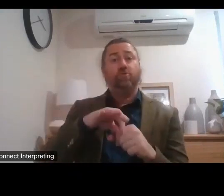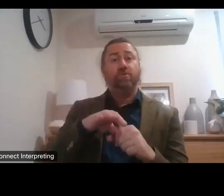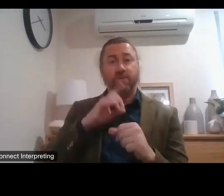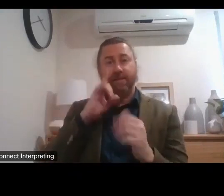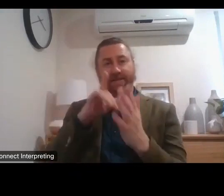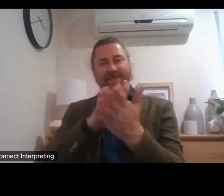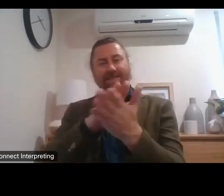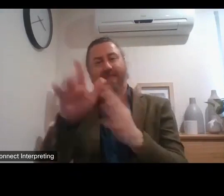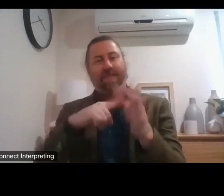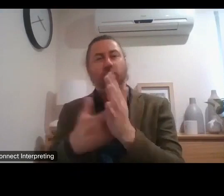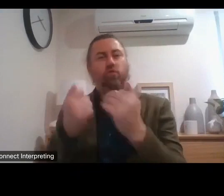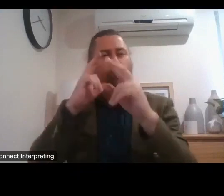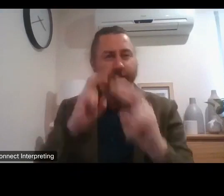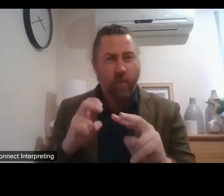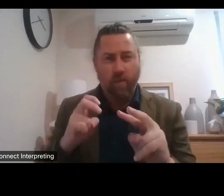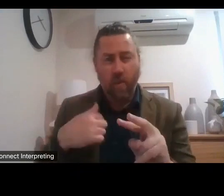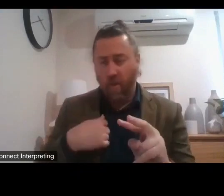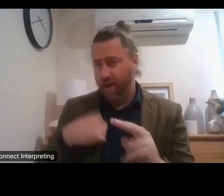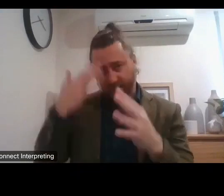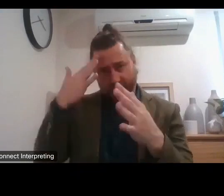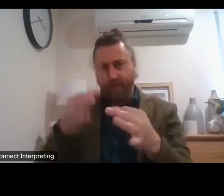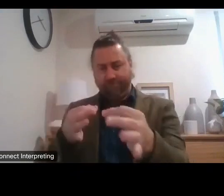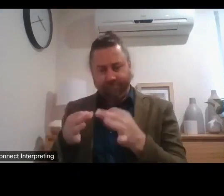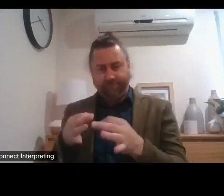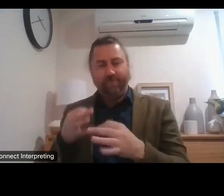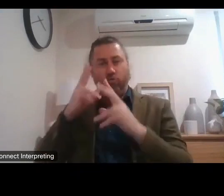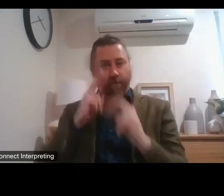And that's really what's triggered today's session or discussion.